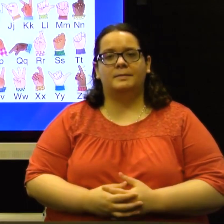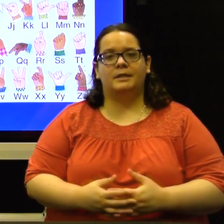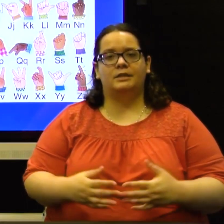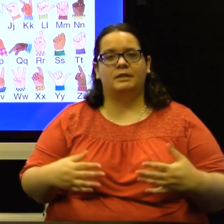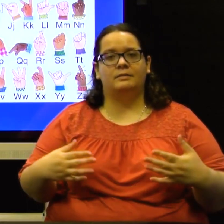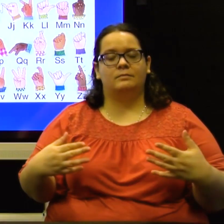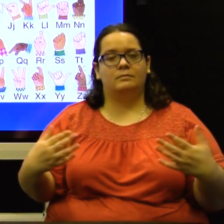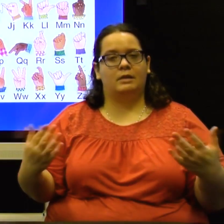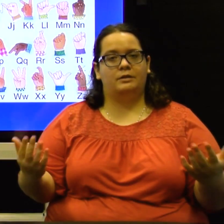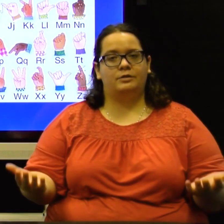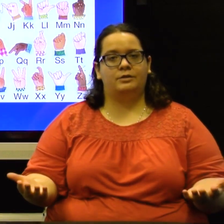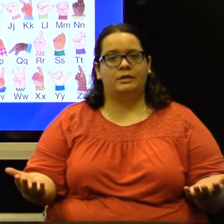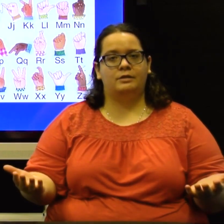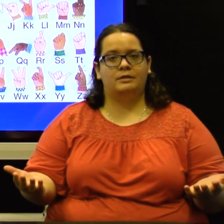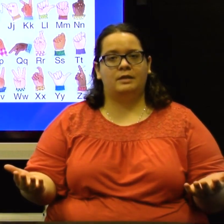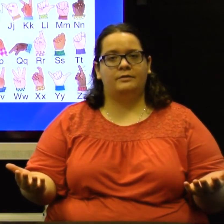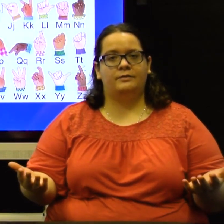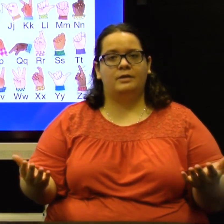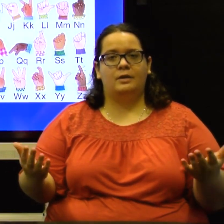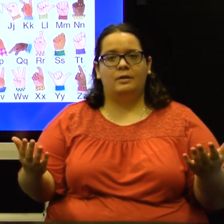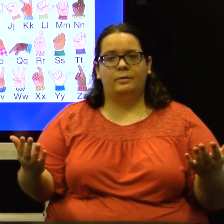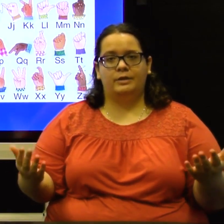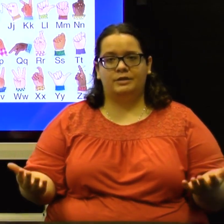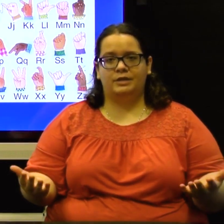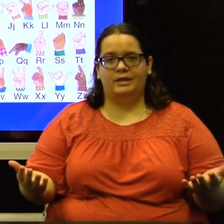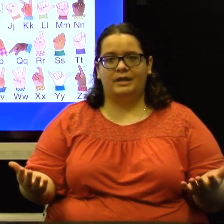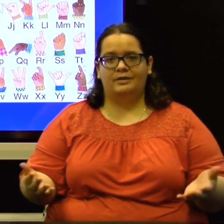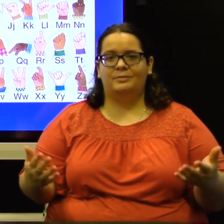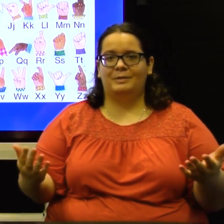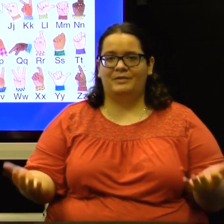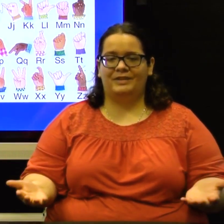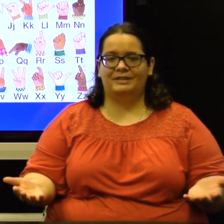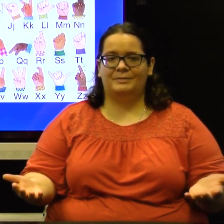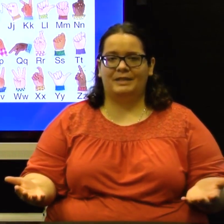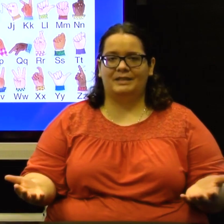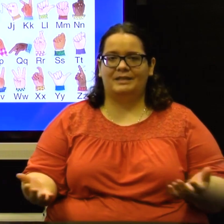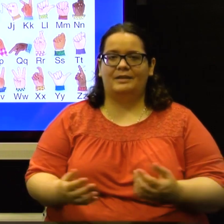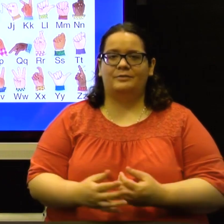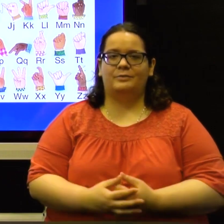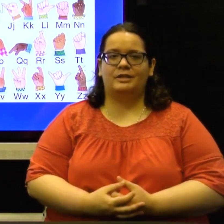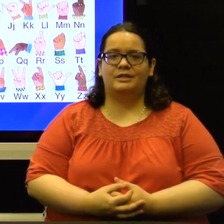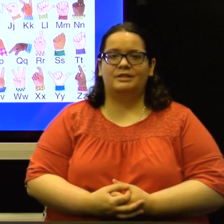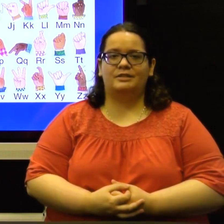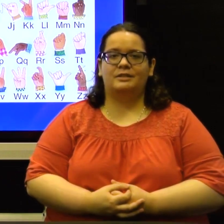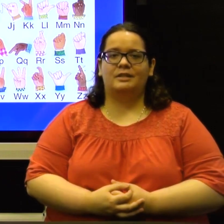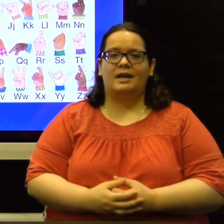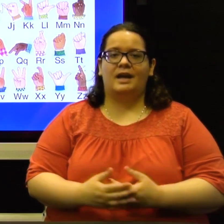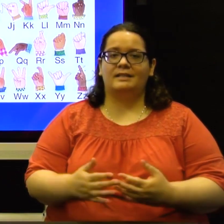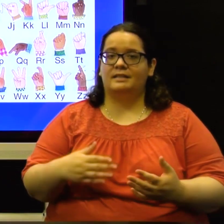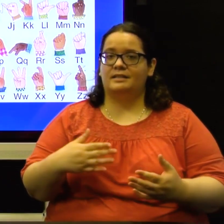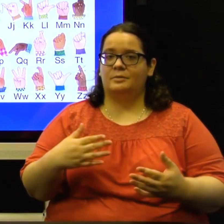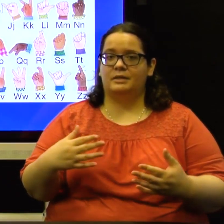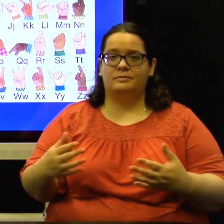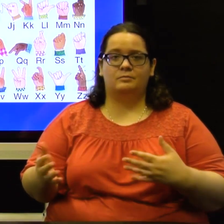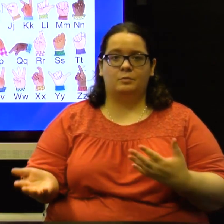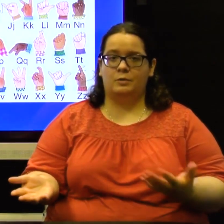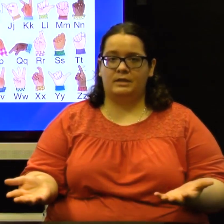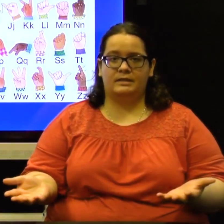especially in introducing yourself. When you're starting out, you might be fingerspelling a lot of words, asking someone what the